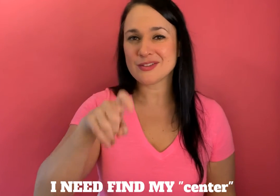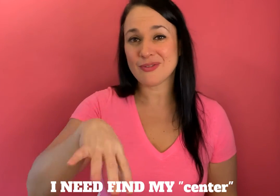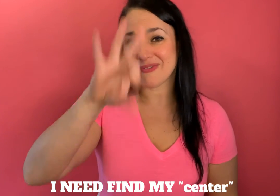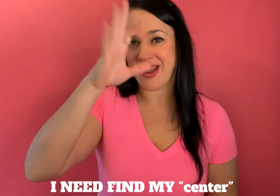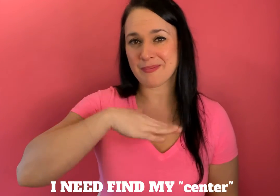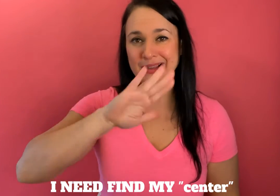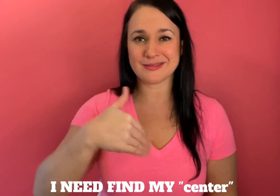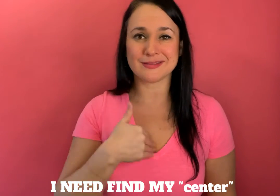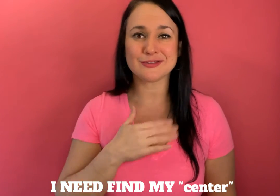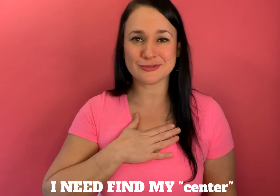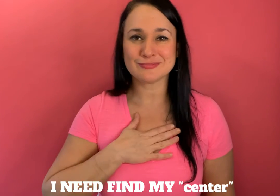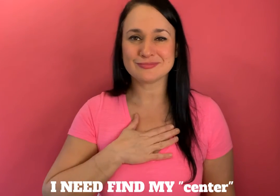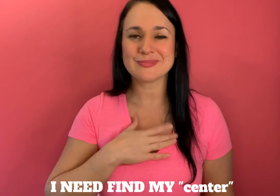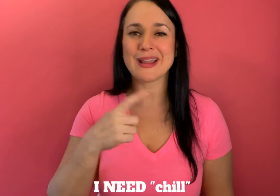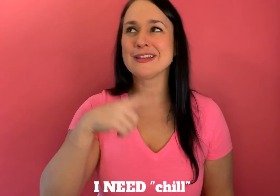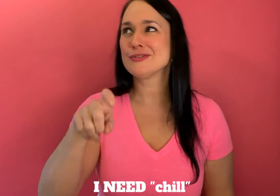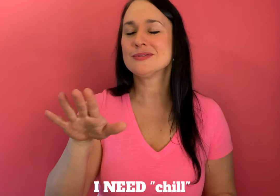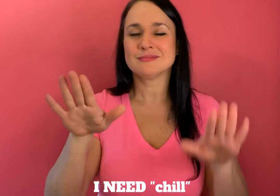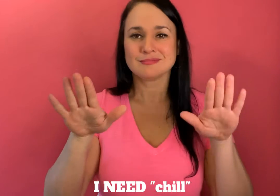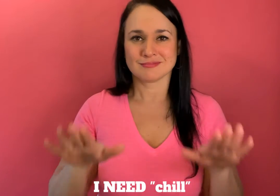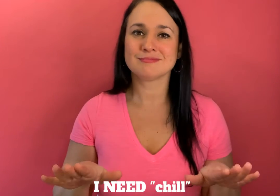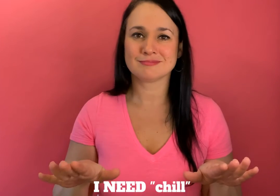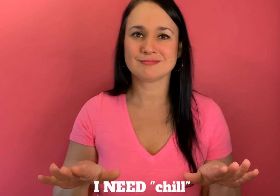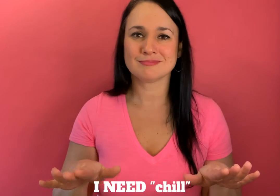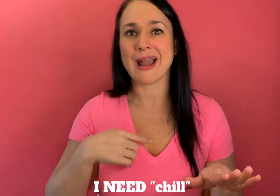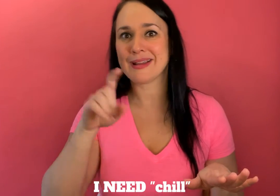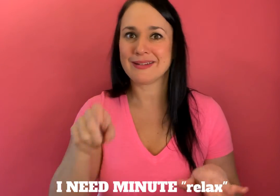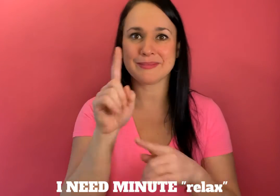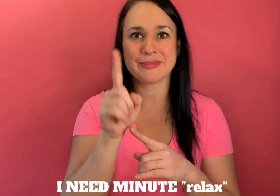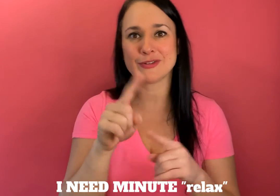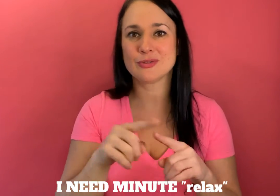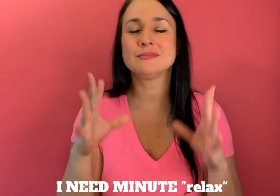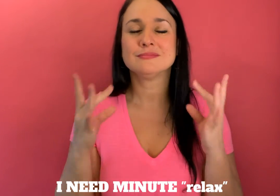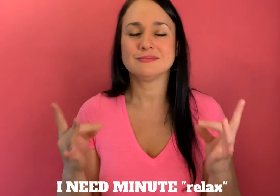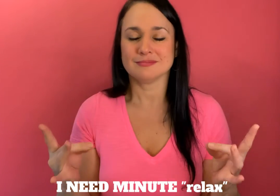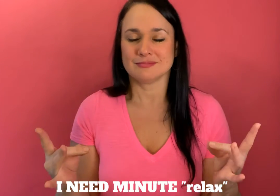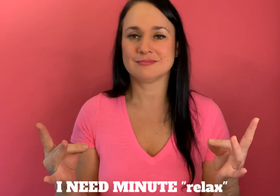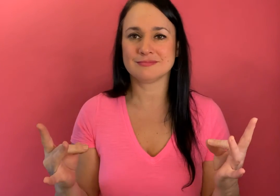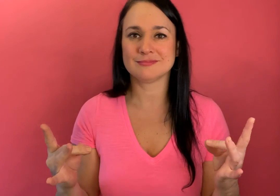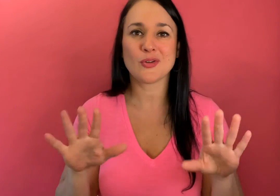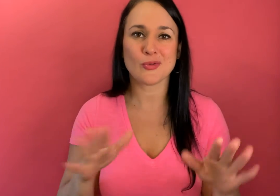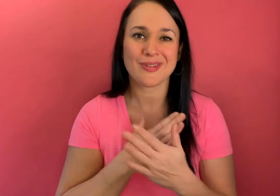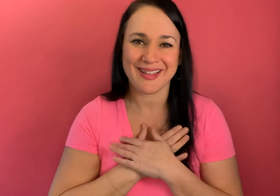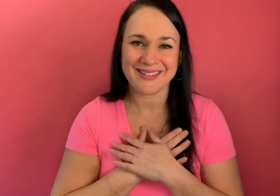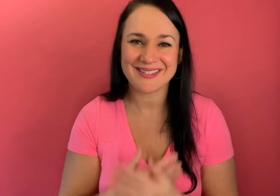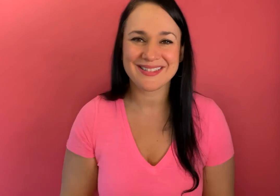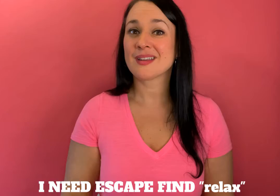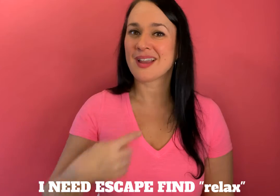find a calm moment to just chill i need a minute to chill to relax or i need a minute to